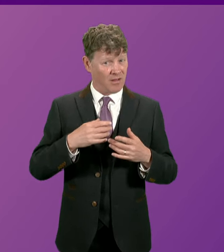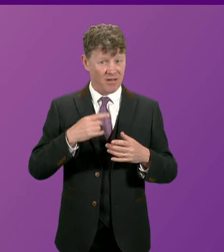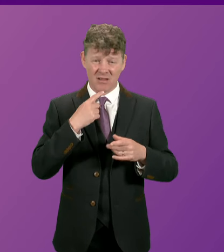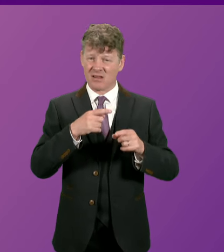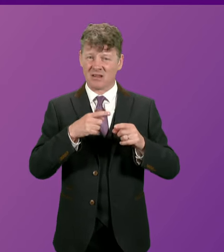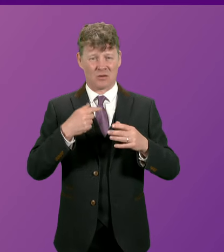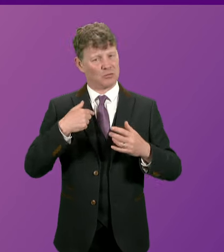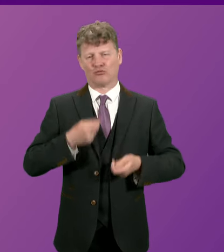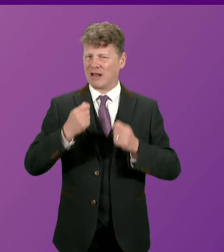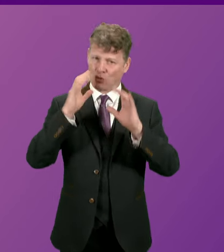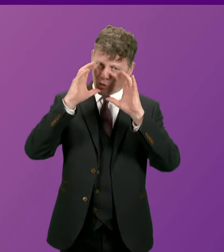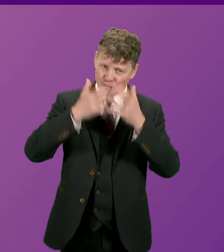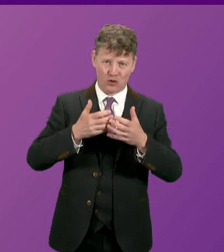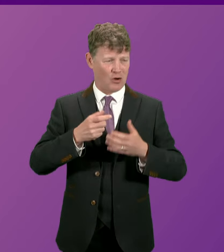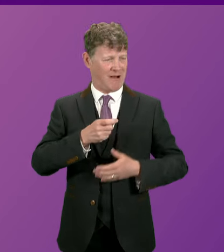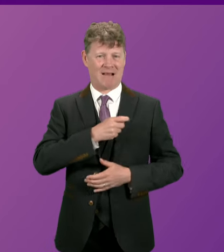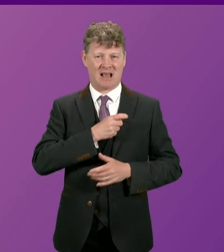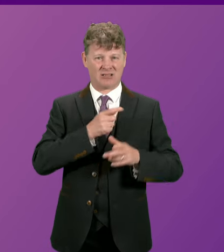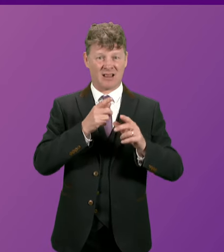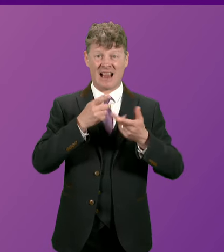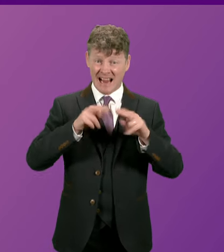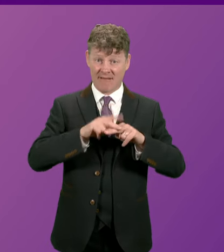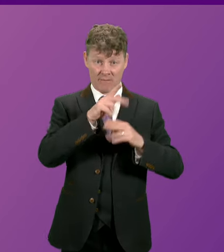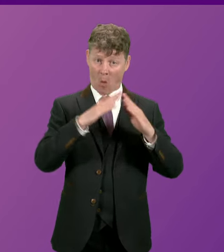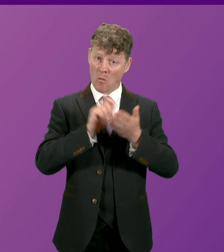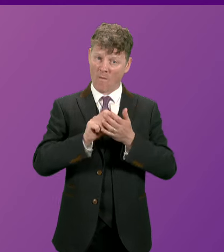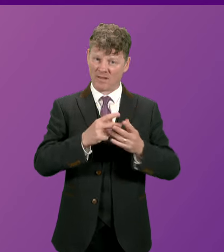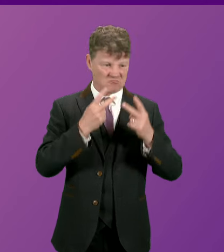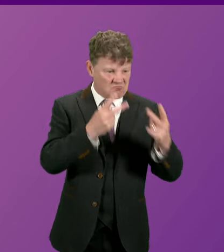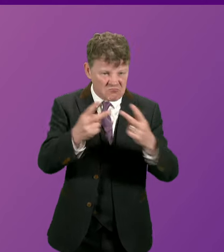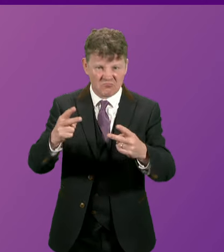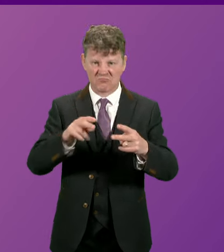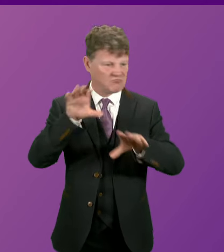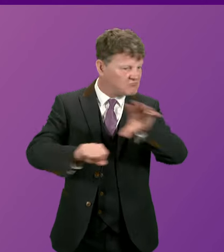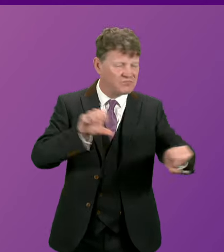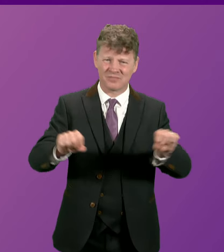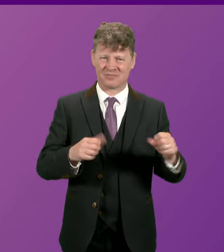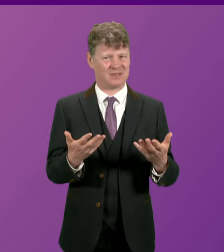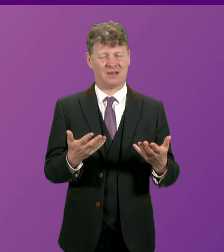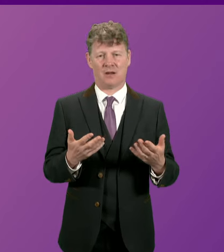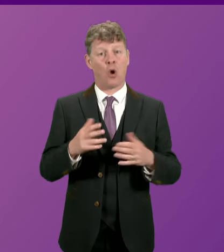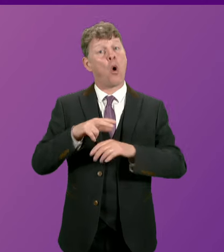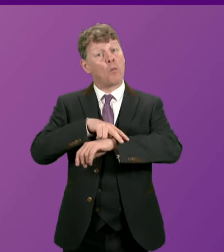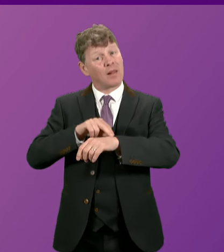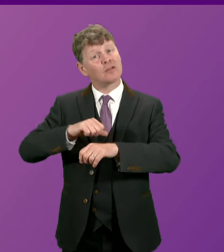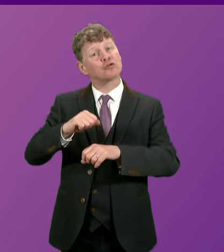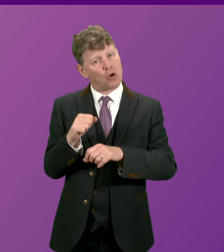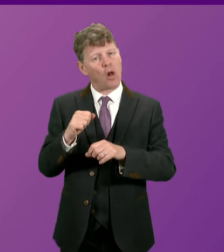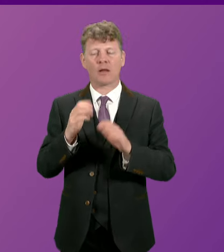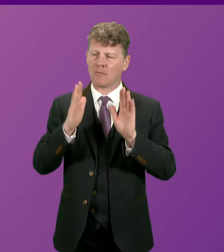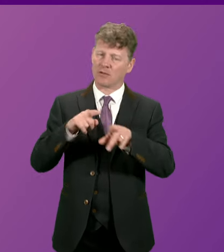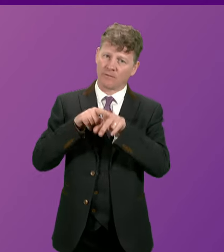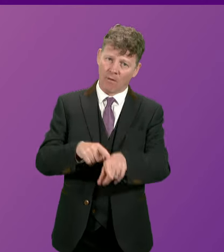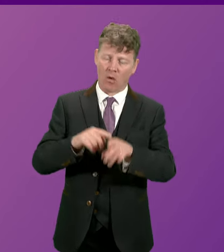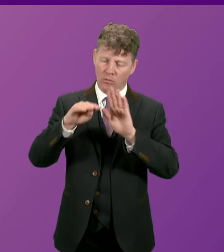concern and anxiety right across our communities. While Police Scotland of course have a role in maintaining public order and public